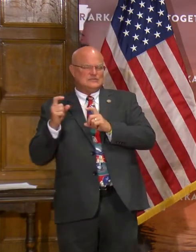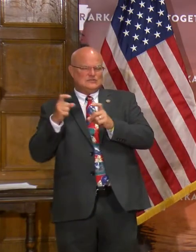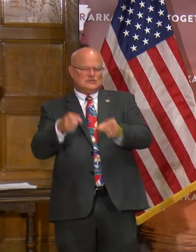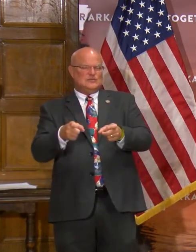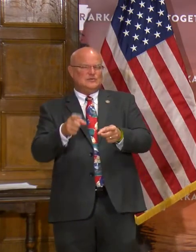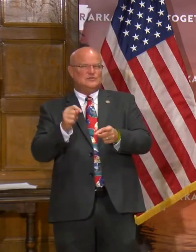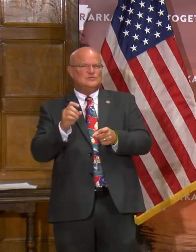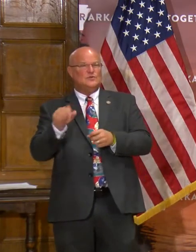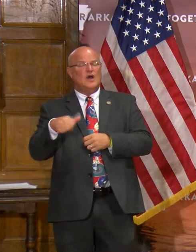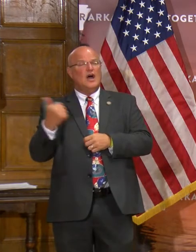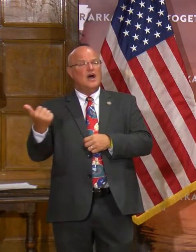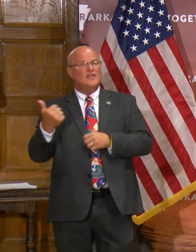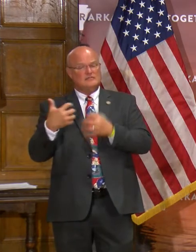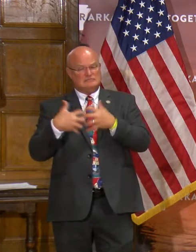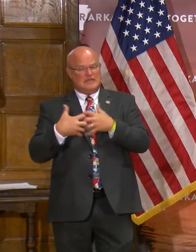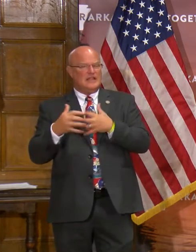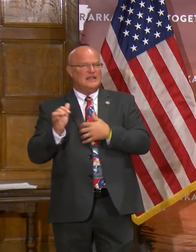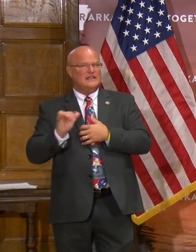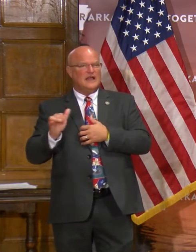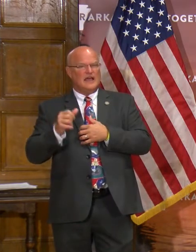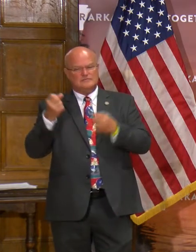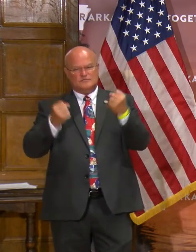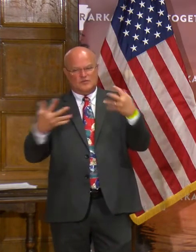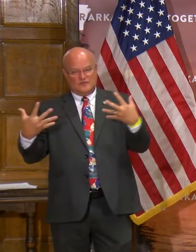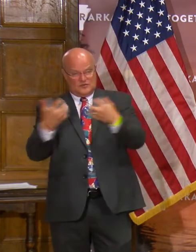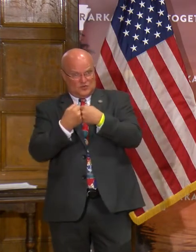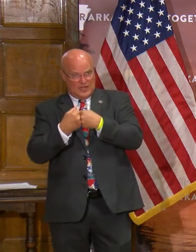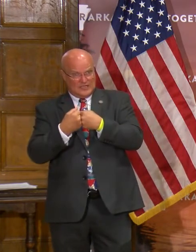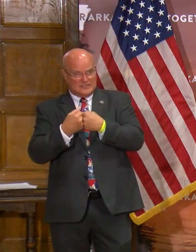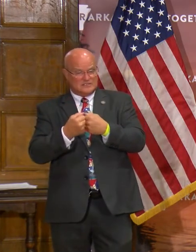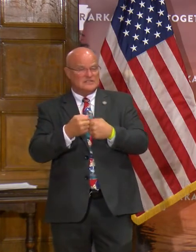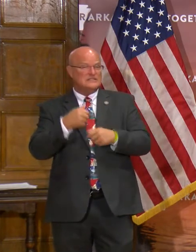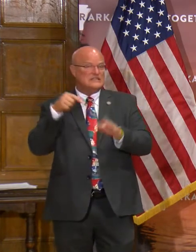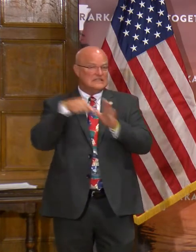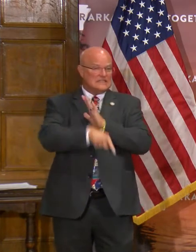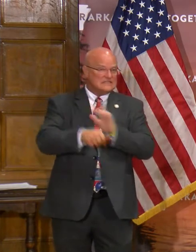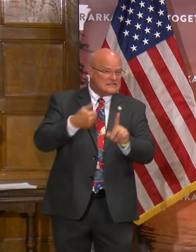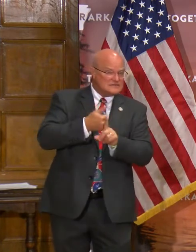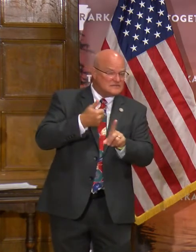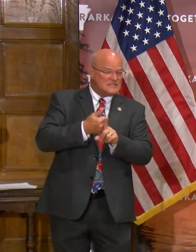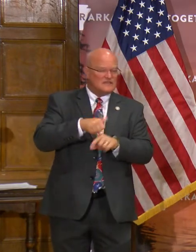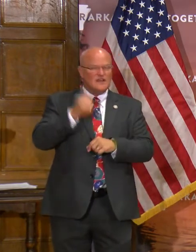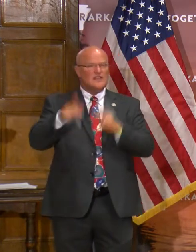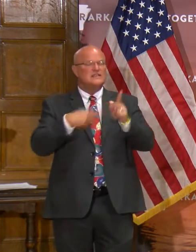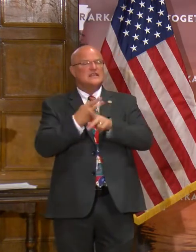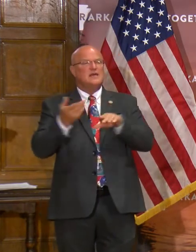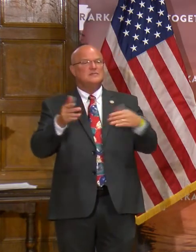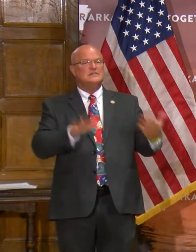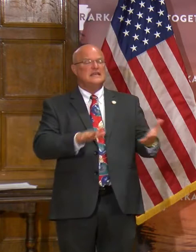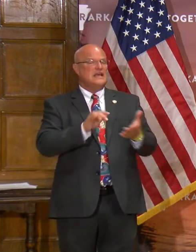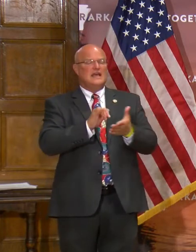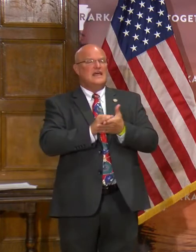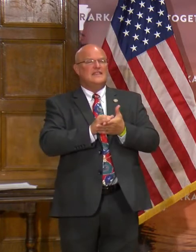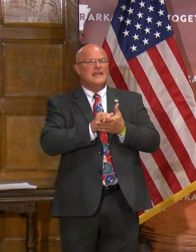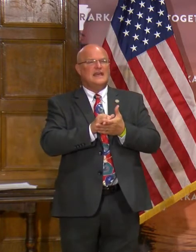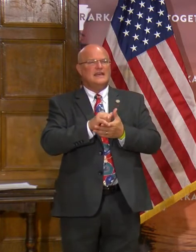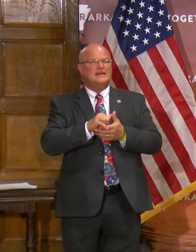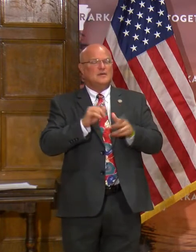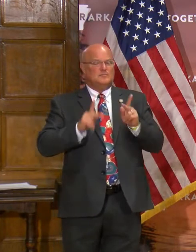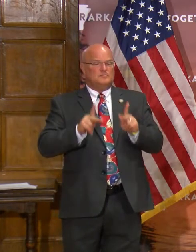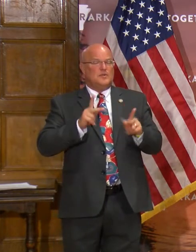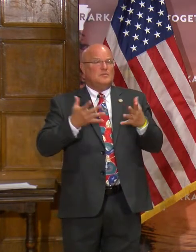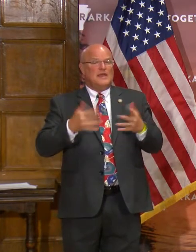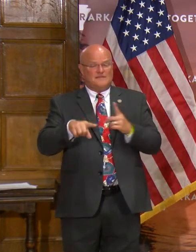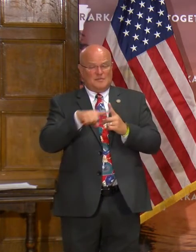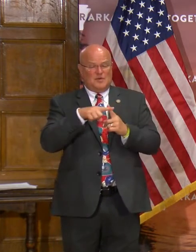other mechanisms, such as motor vehicle crashes, suicide, and other type of deaths that not, you know, a person may have had a